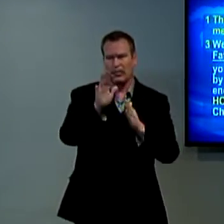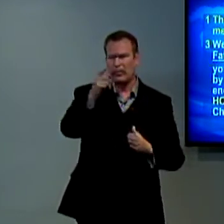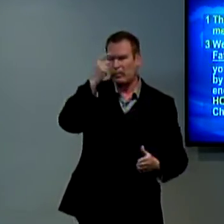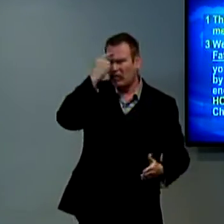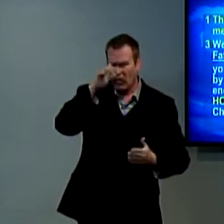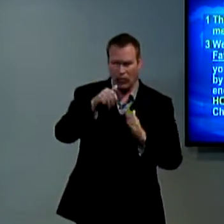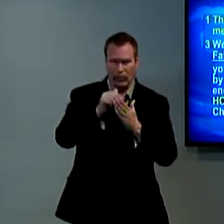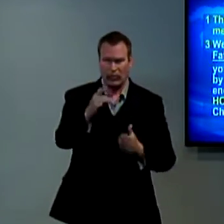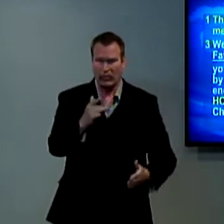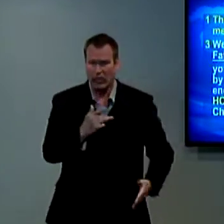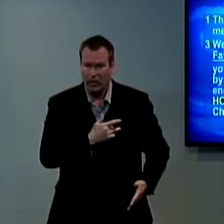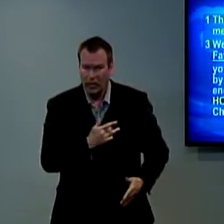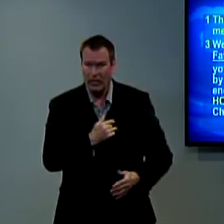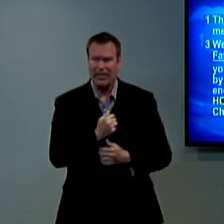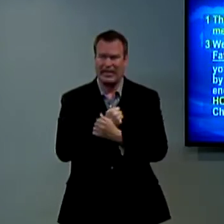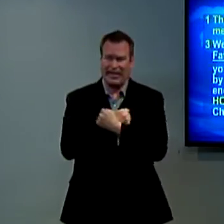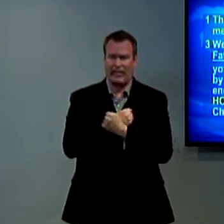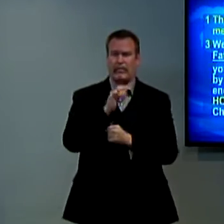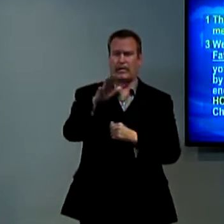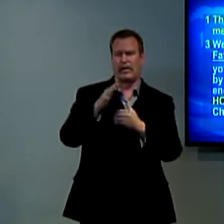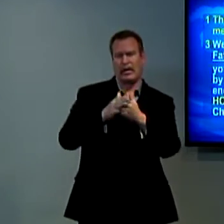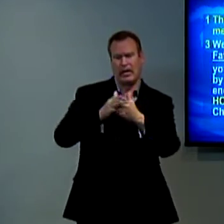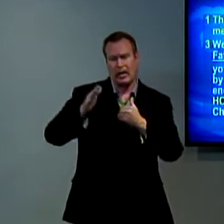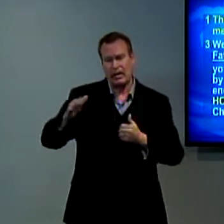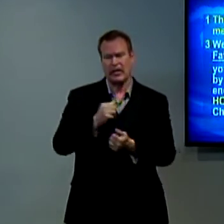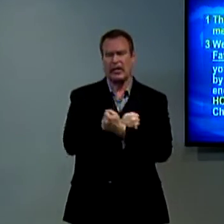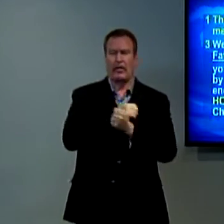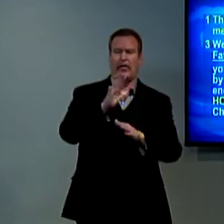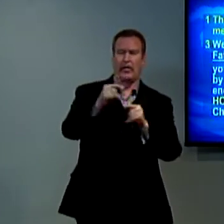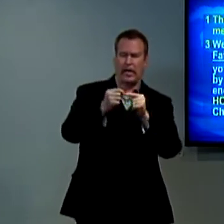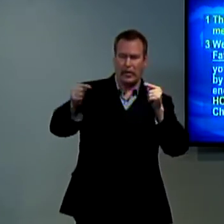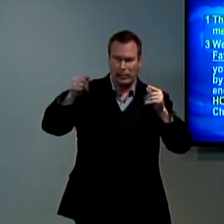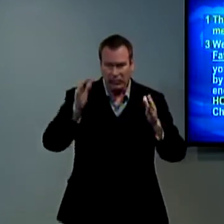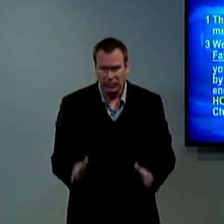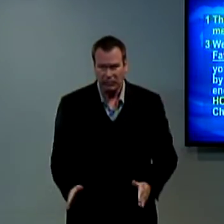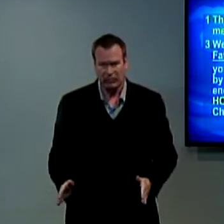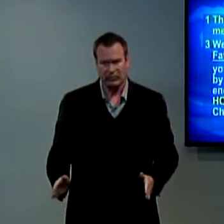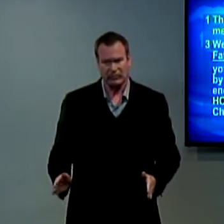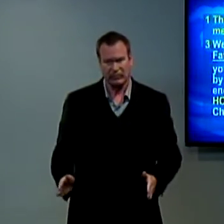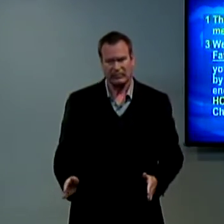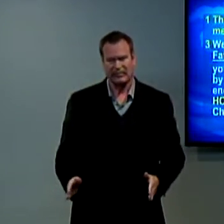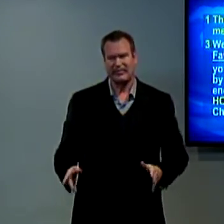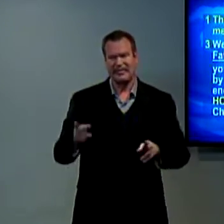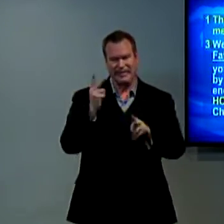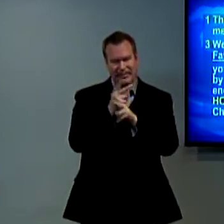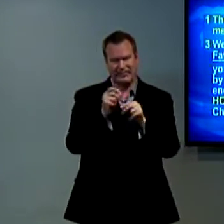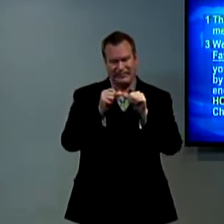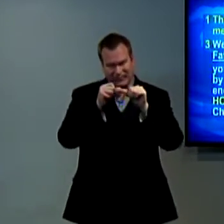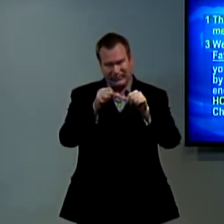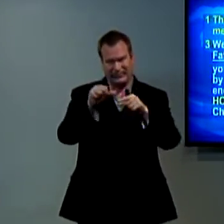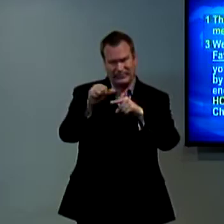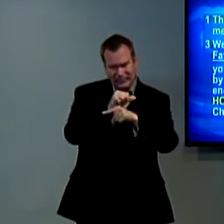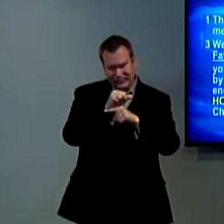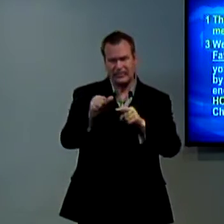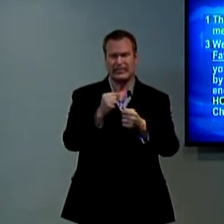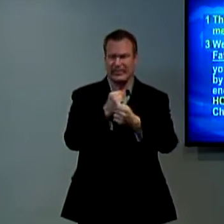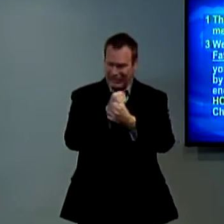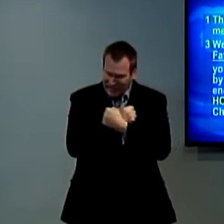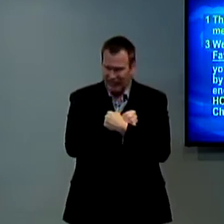that God's command was that he told us to love one another love our enemies and to keep going to